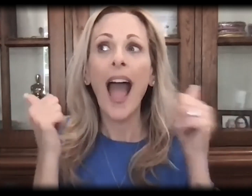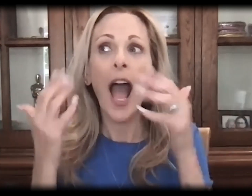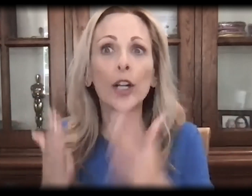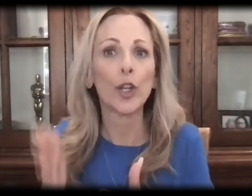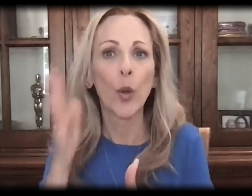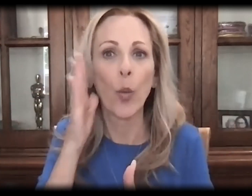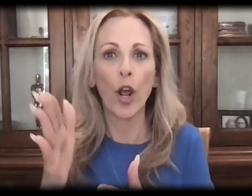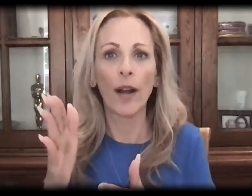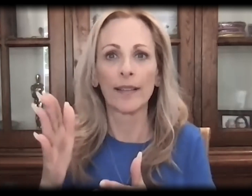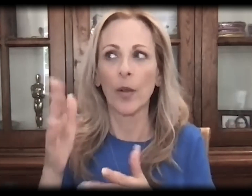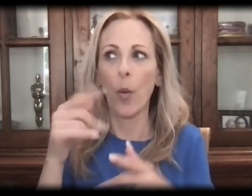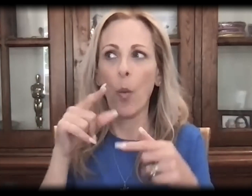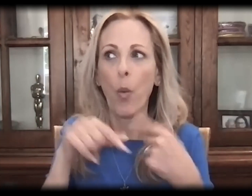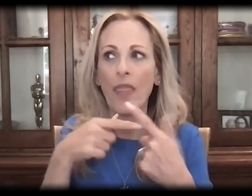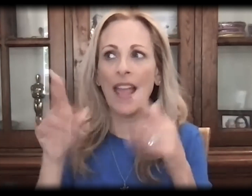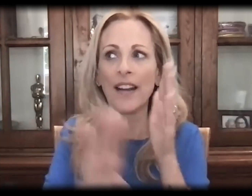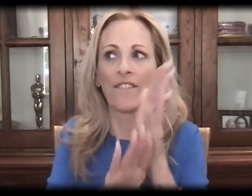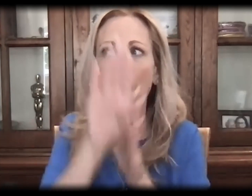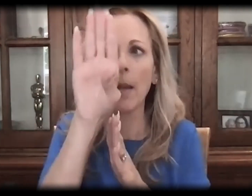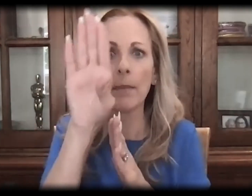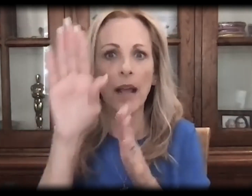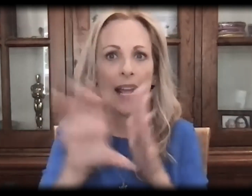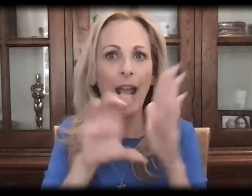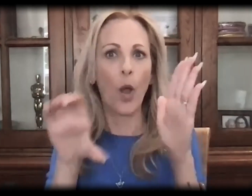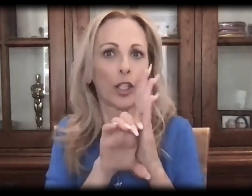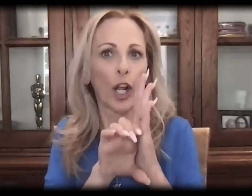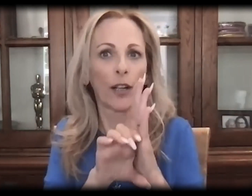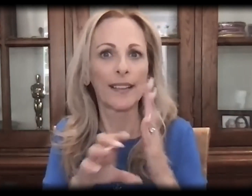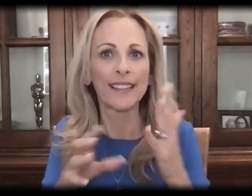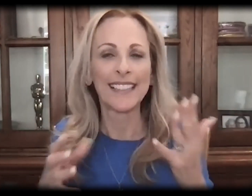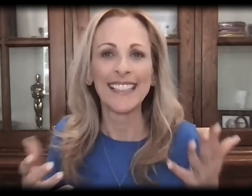as an actor would when developing a character.